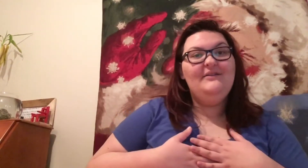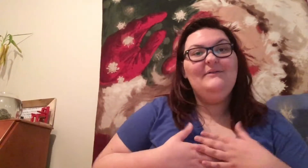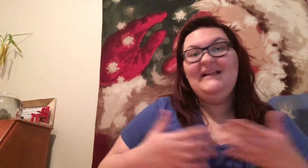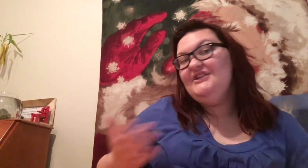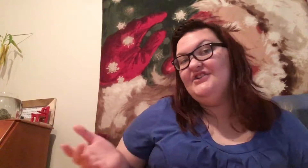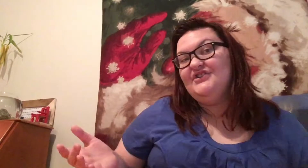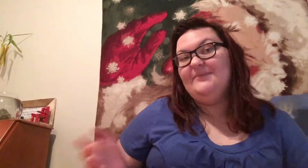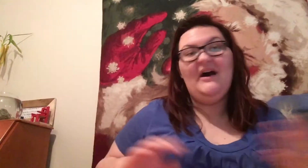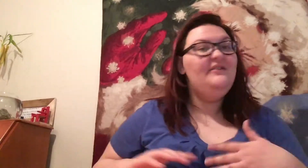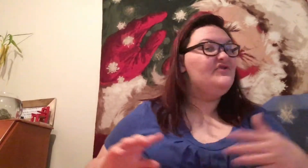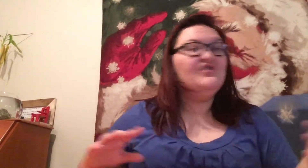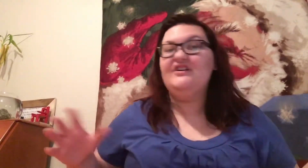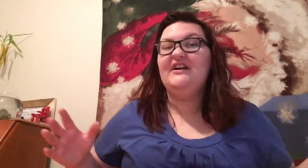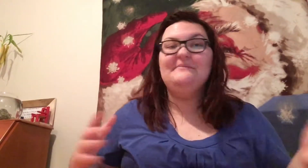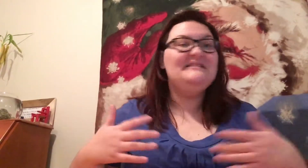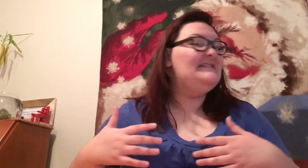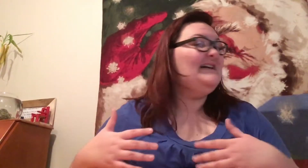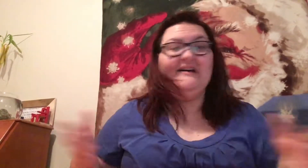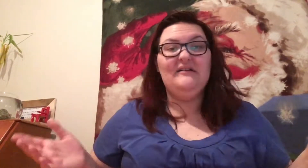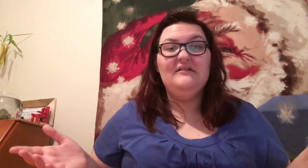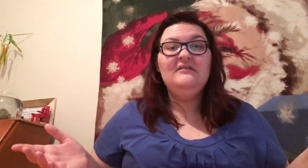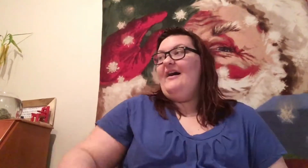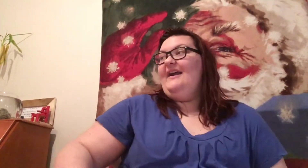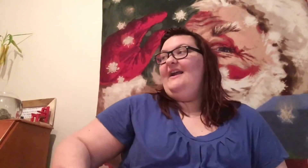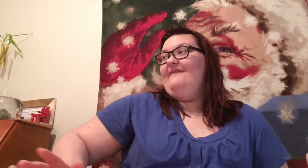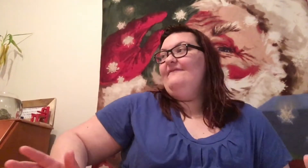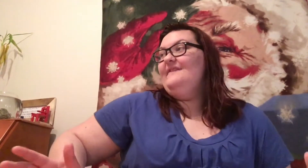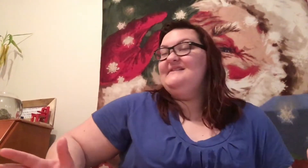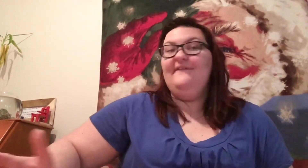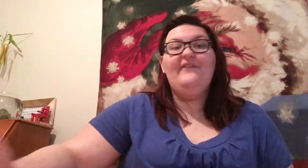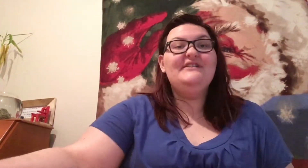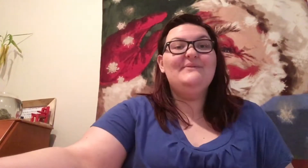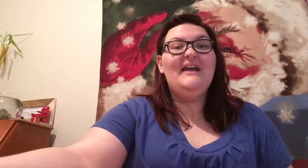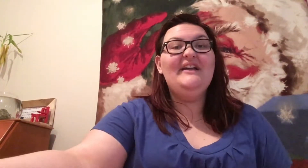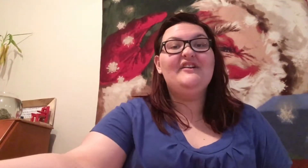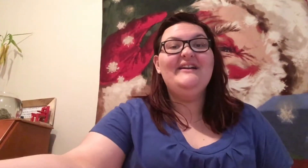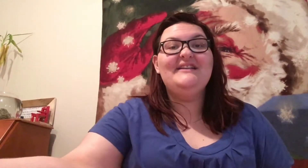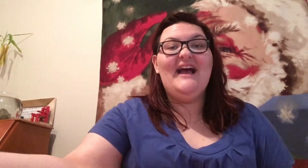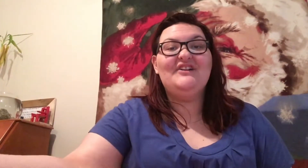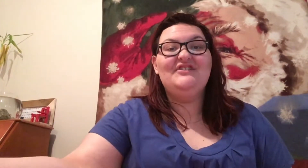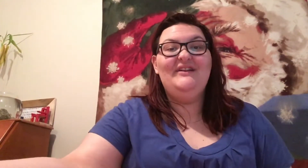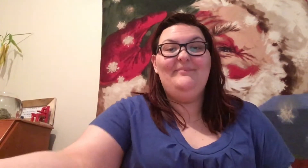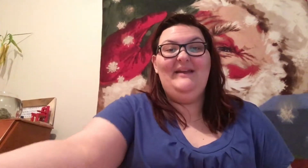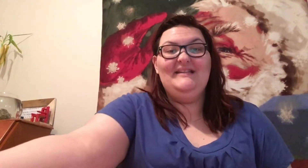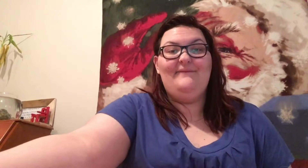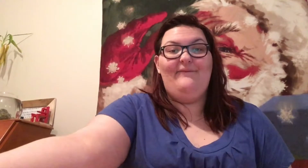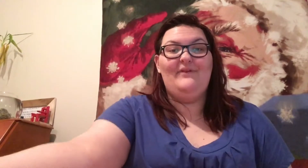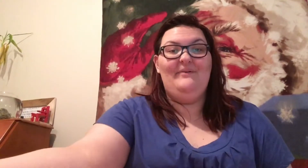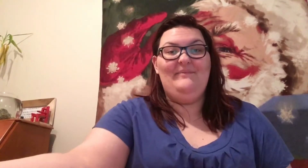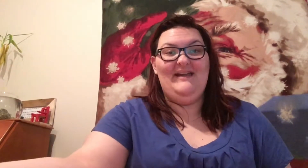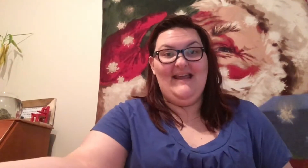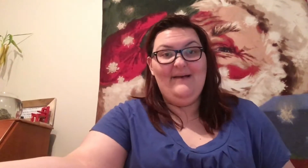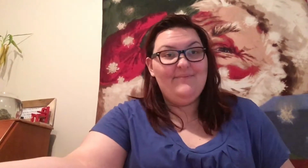relationship. I don't do hookups at all. He's the first one I agreed to actually meet from an app.